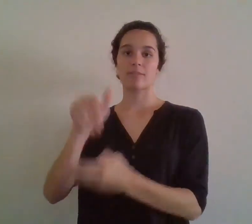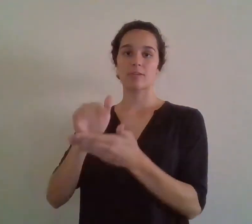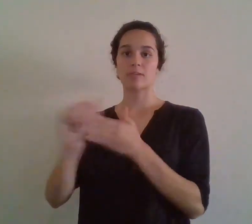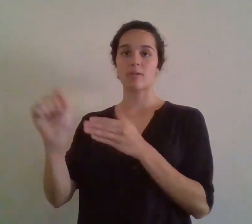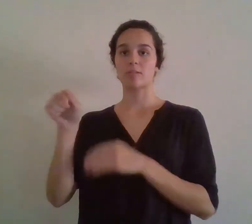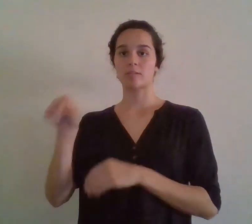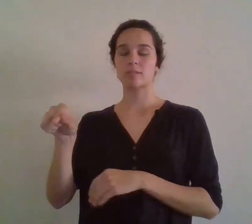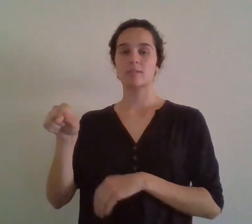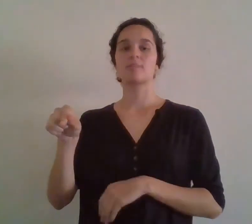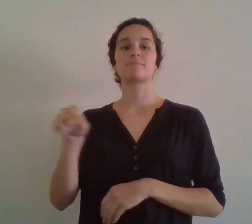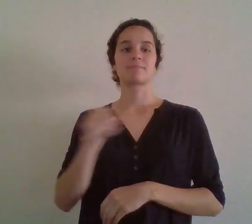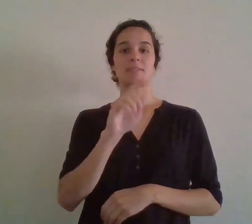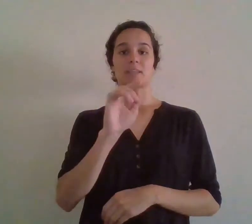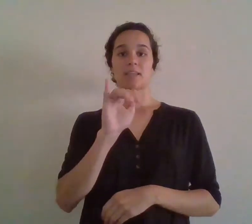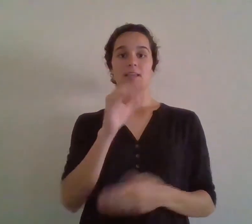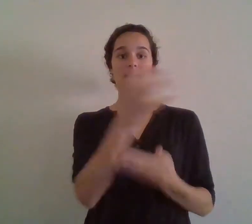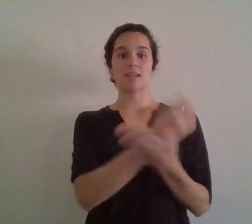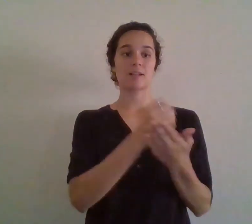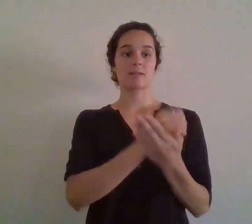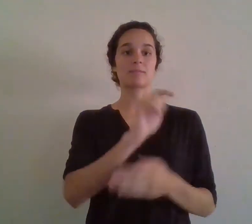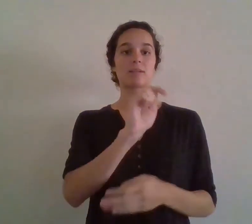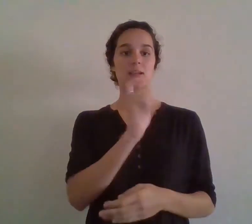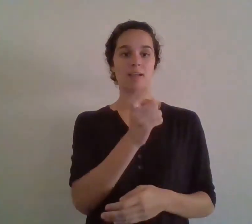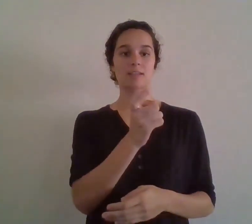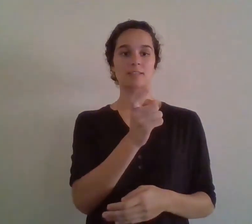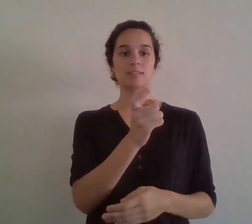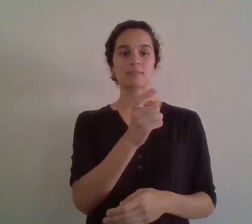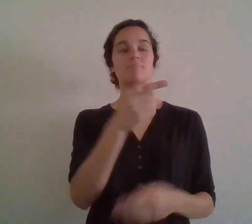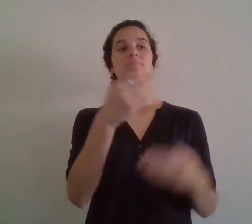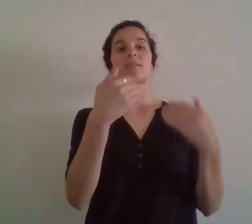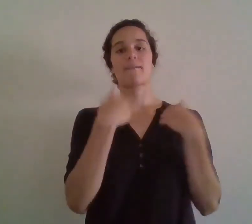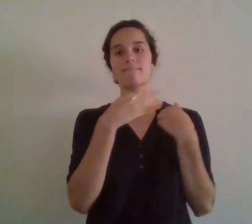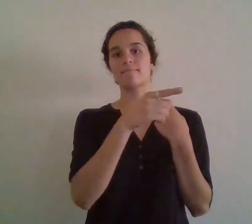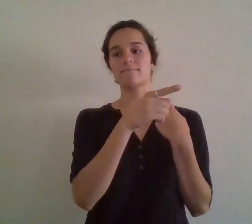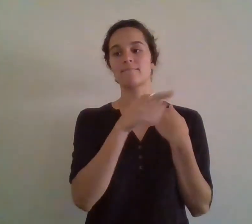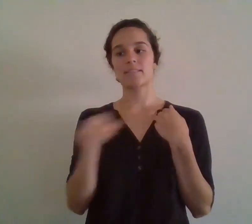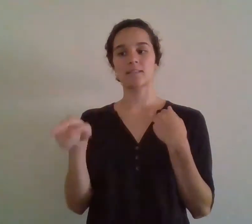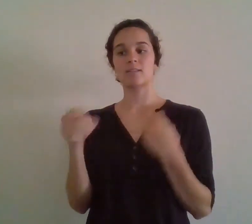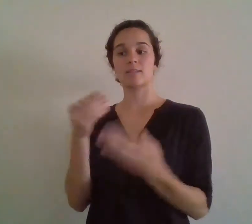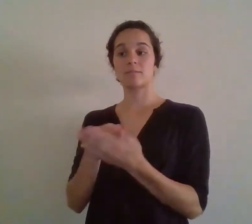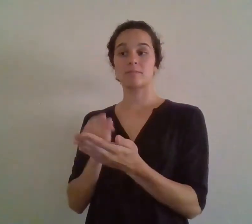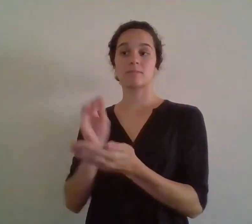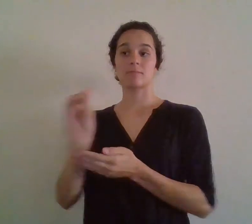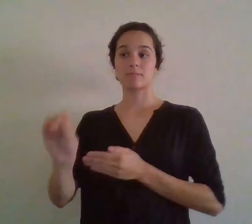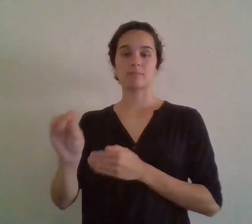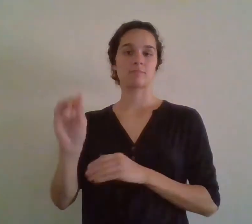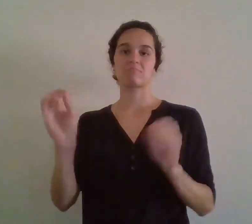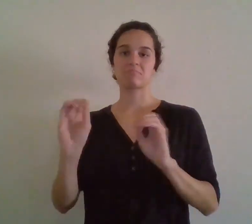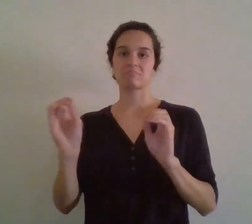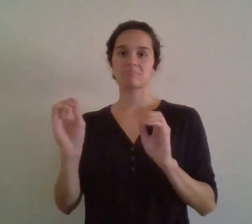is taxed with your income. So the money you put in is already taxed. When you take it out,